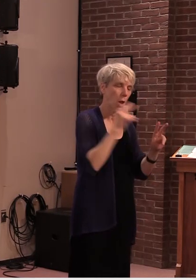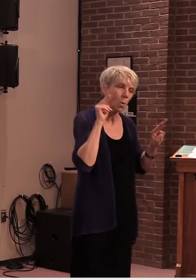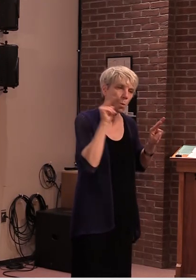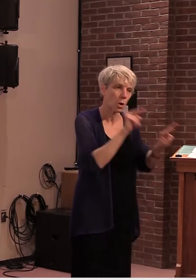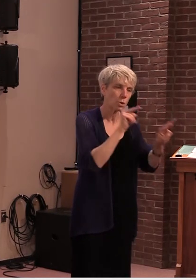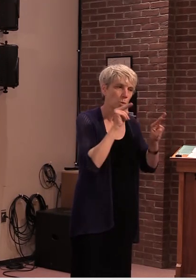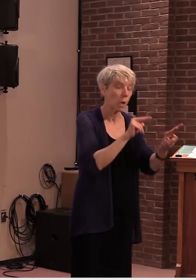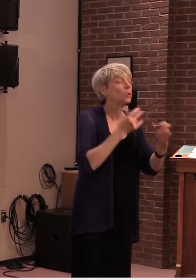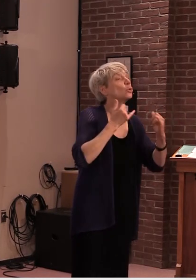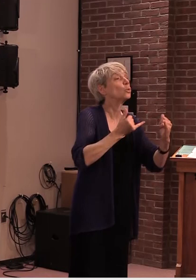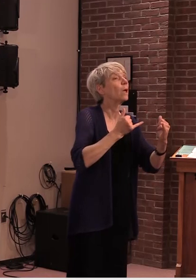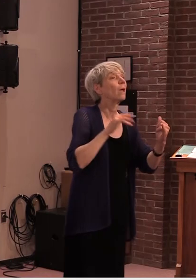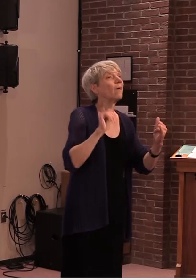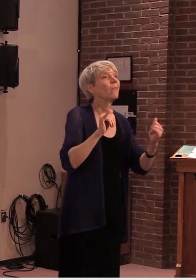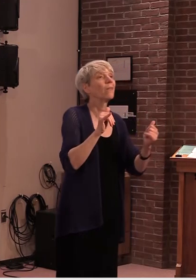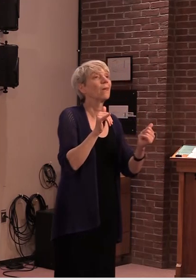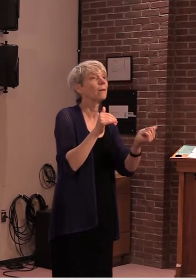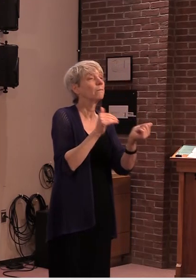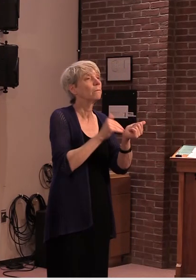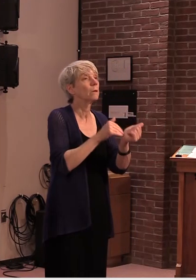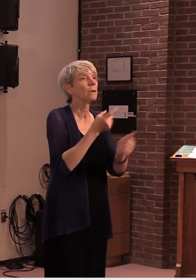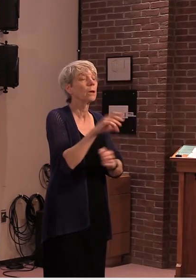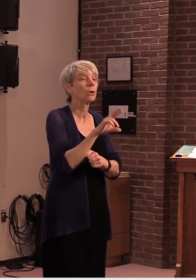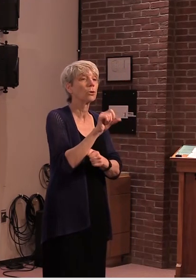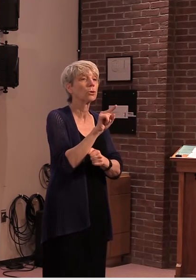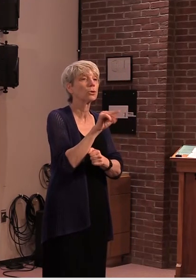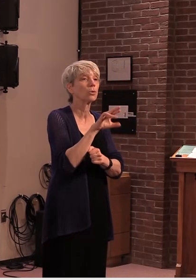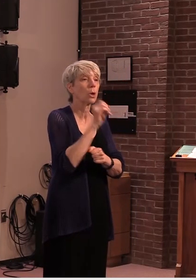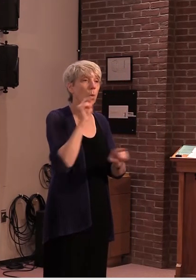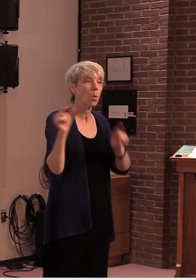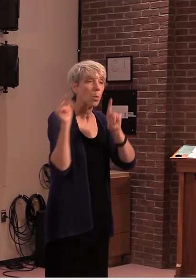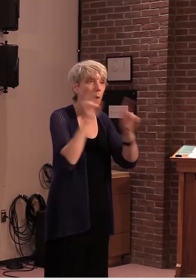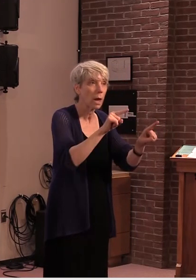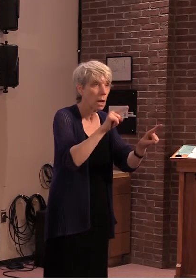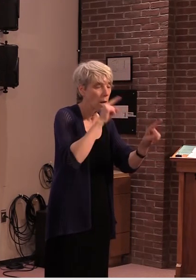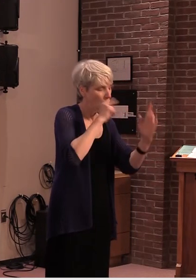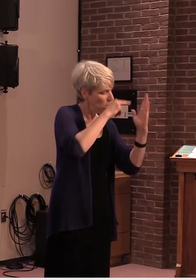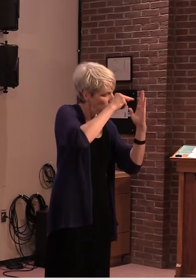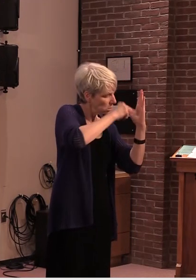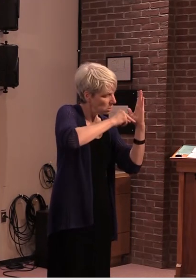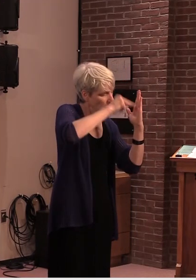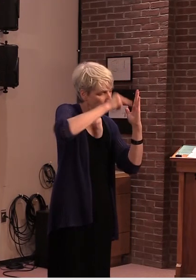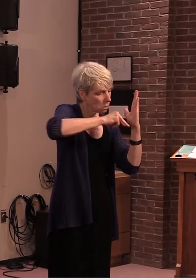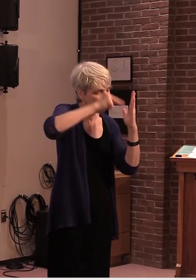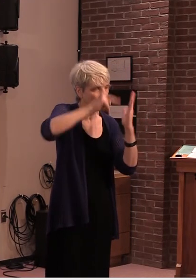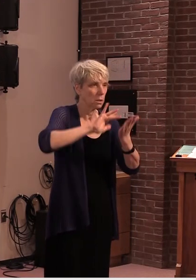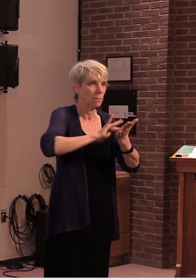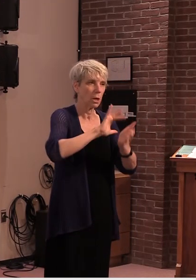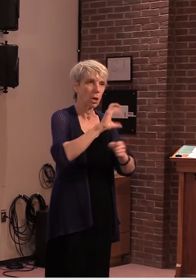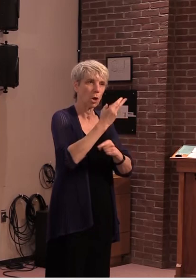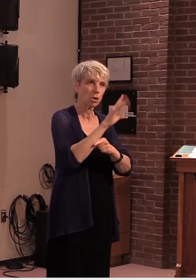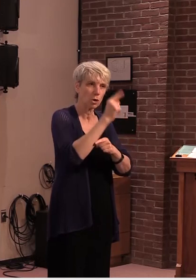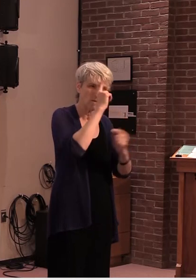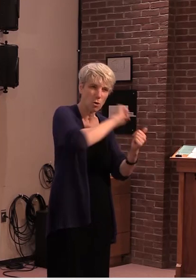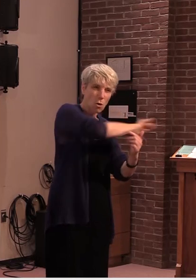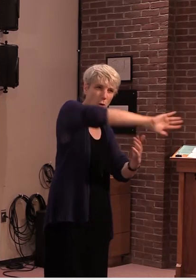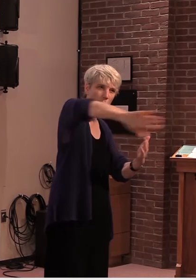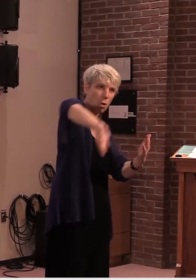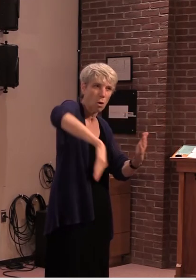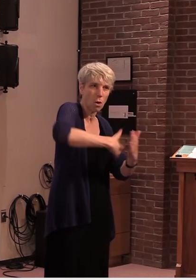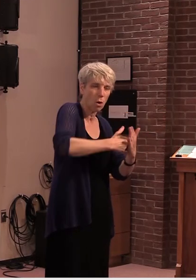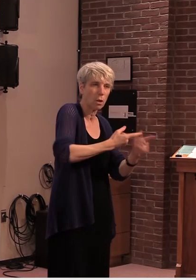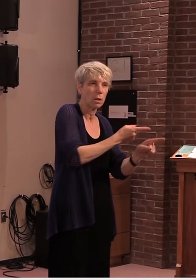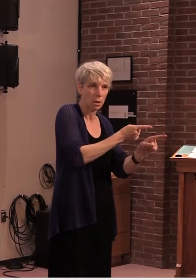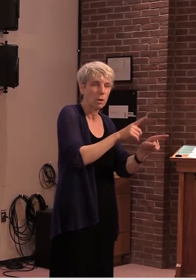today will review every chart of every inmate in the Vermont population to do a clinical assessment and identify those